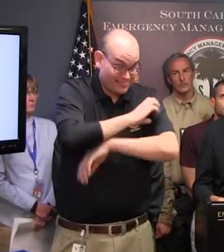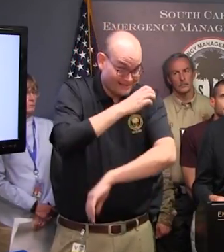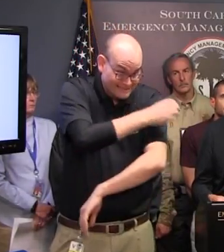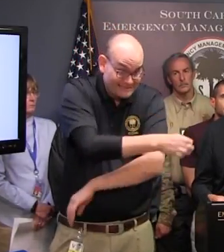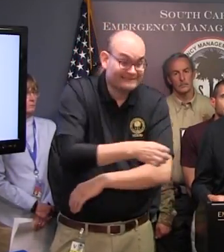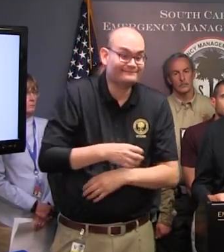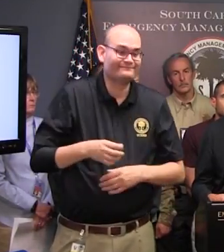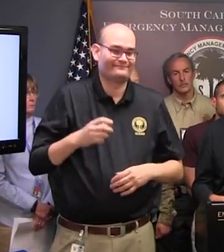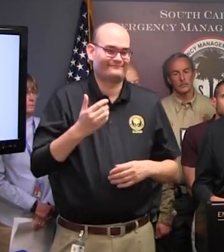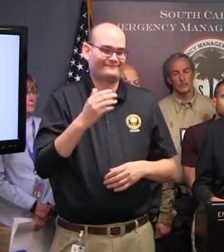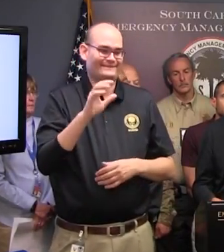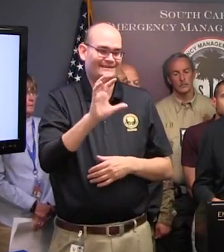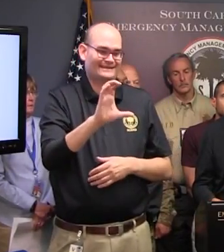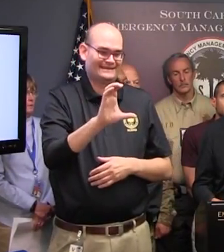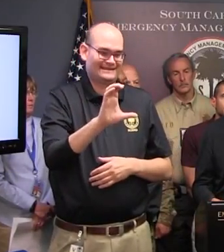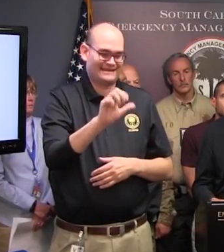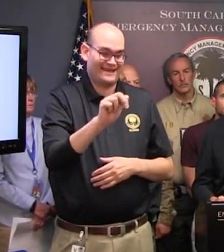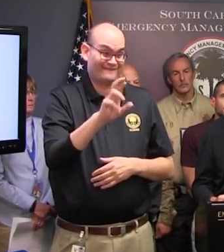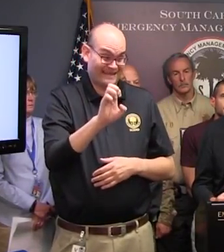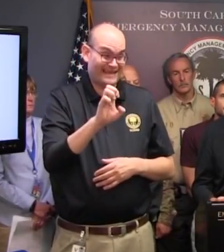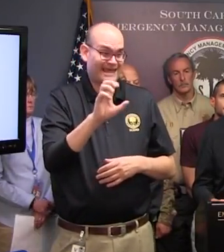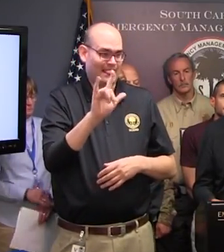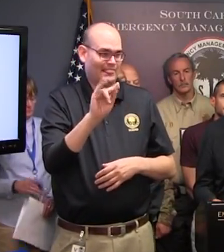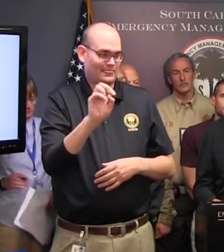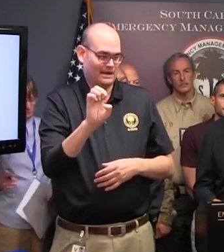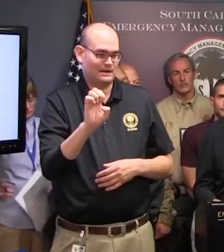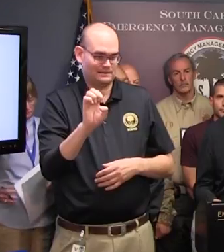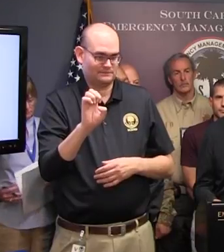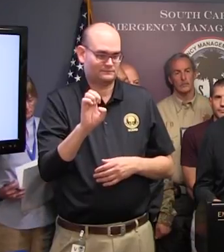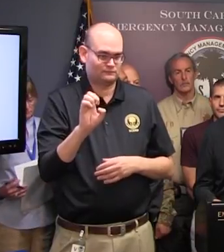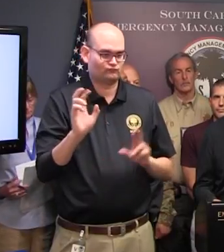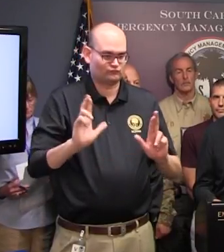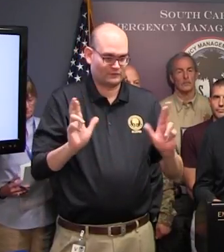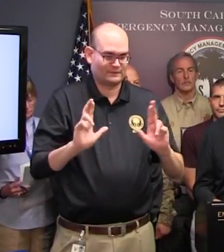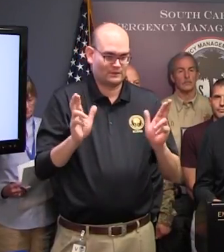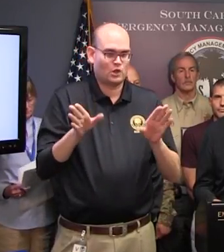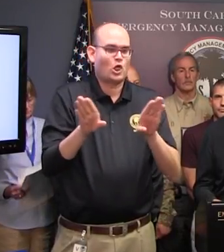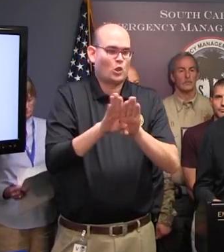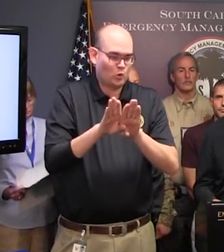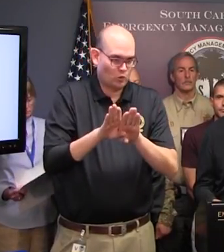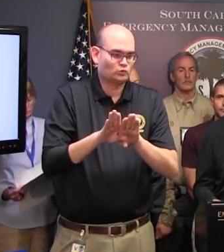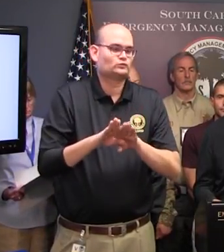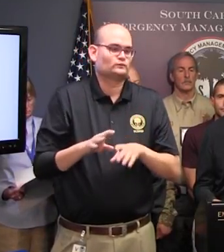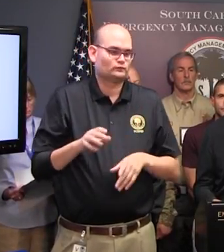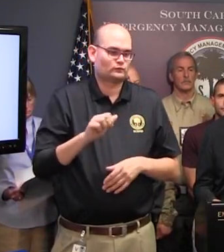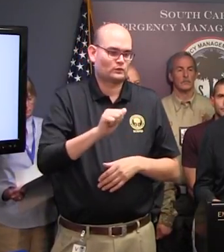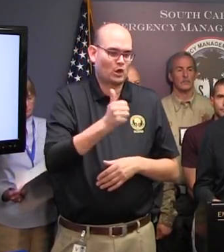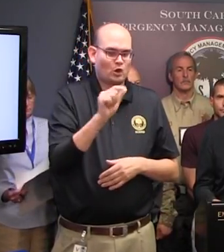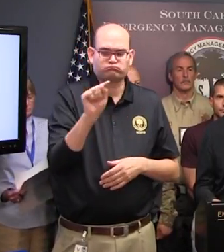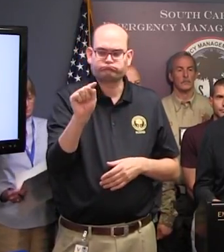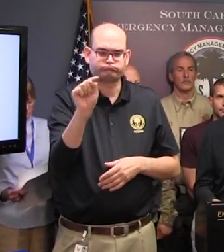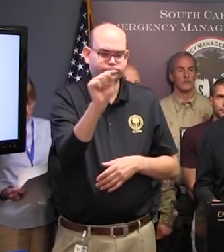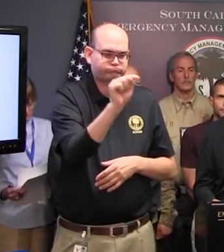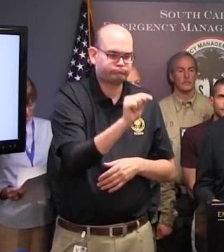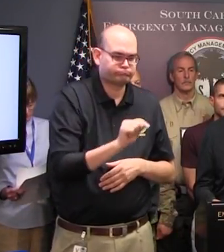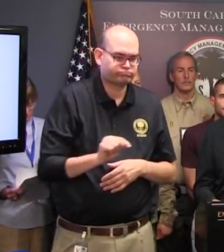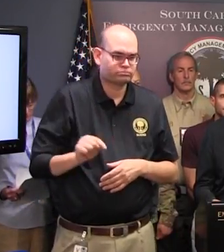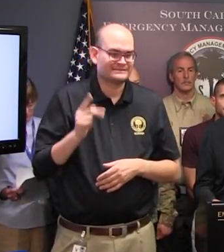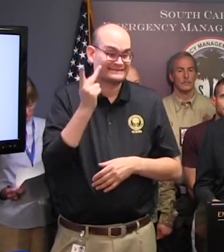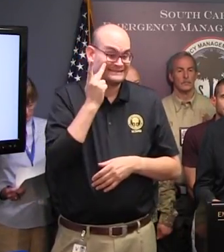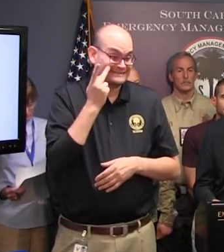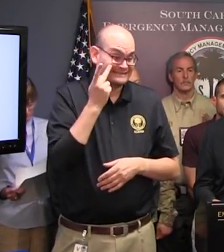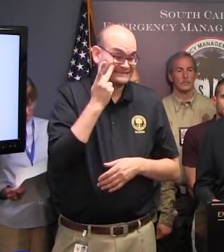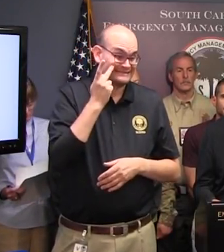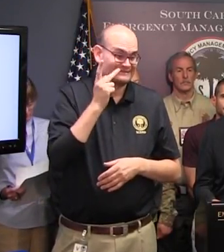line that clients can call to get information on closures and what other clinics are open that they can go to or